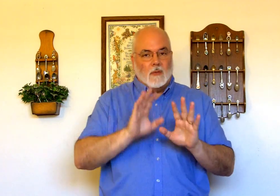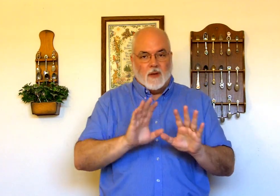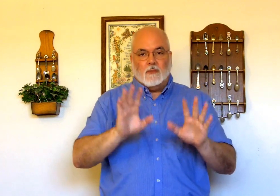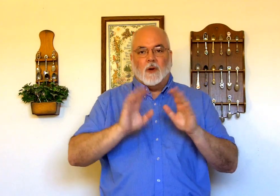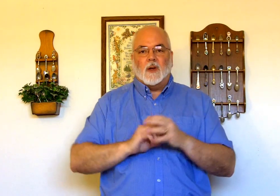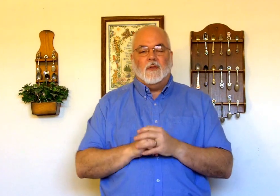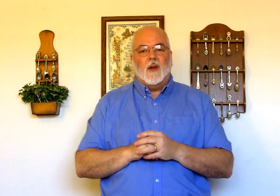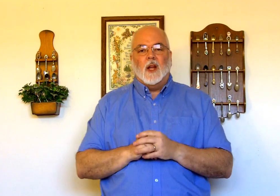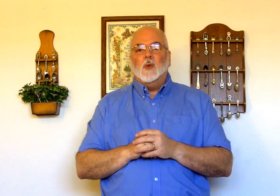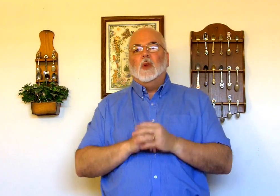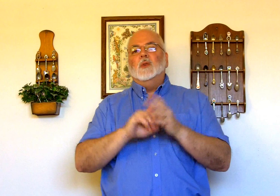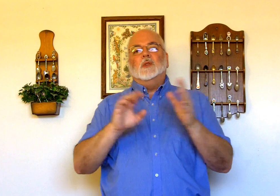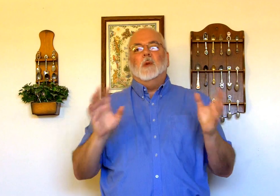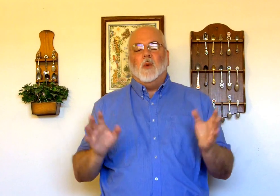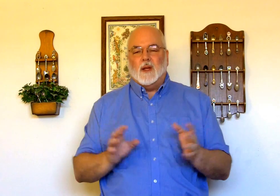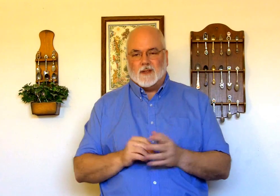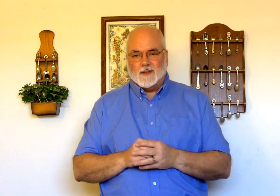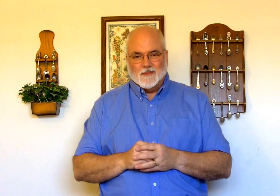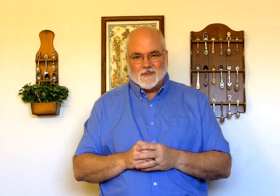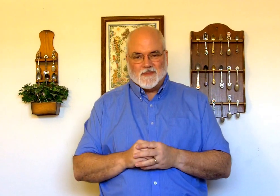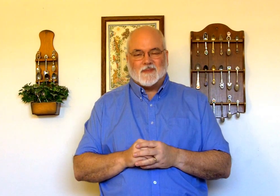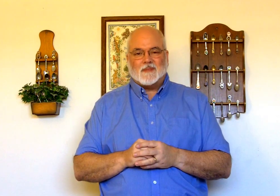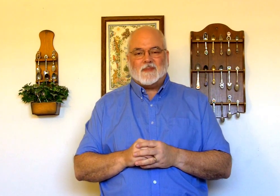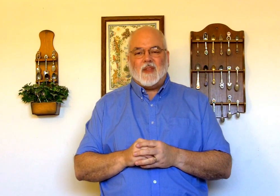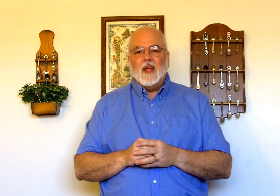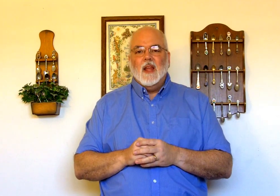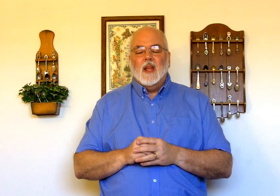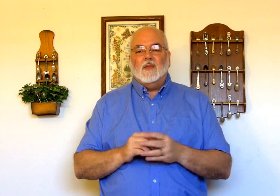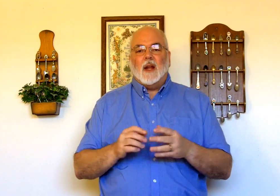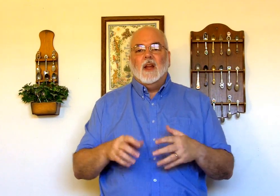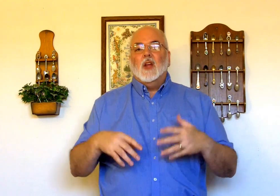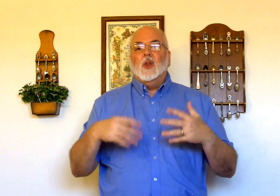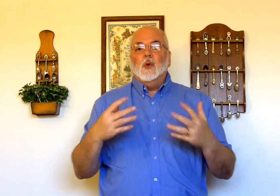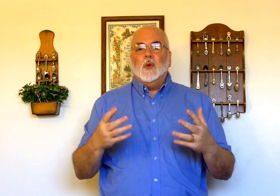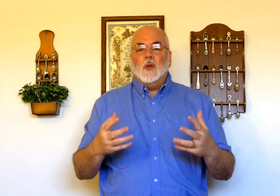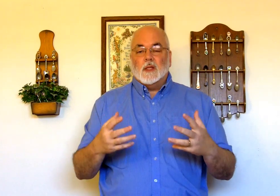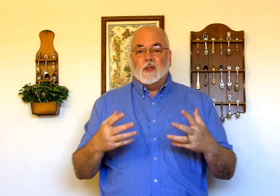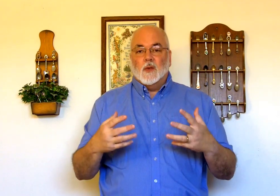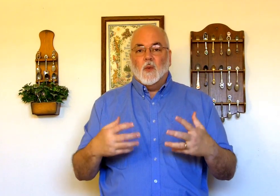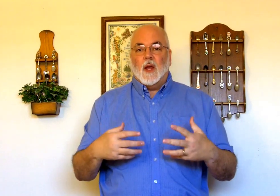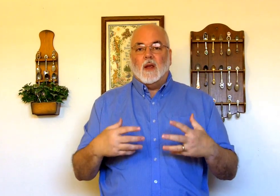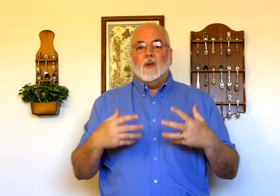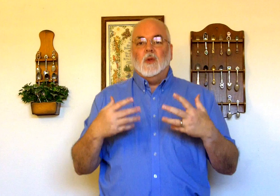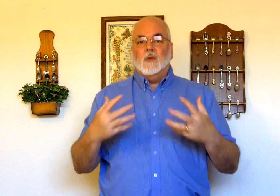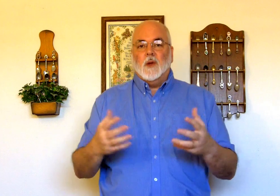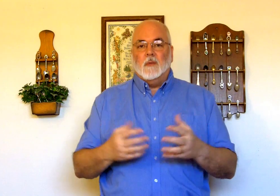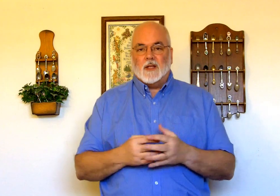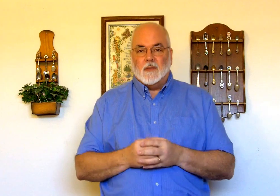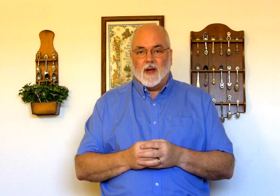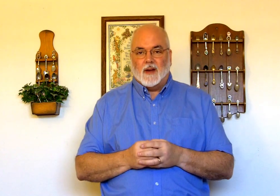be perfectly fine. You will lose no points. In fact, you do this the way you feel best about it.